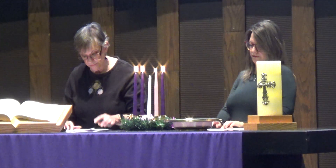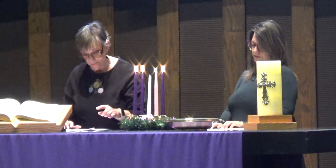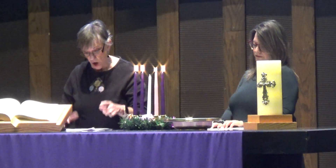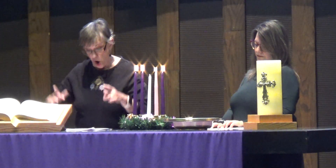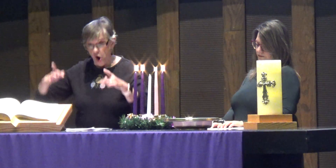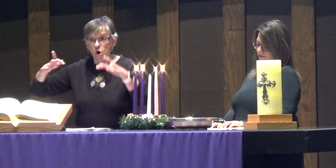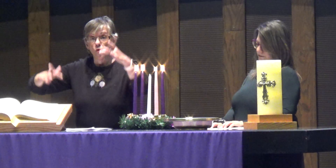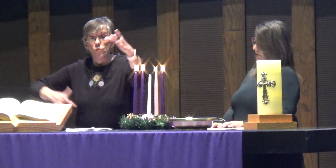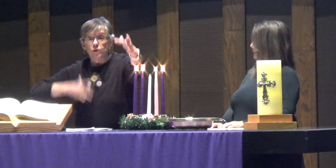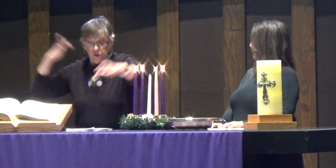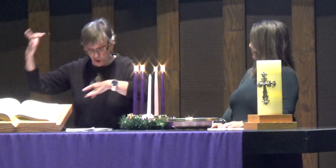Thank